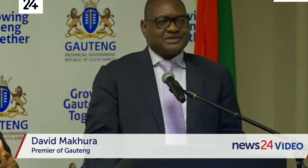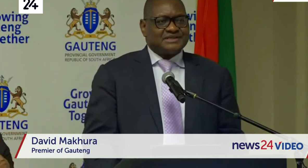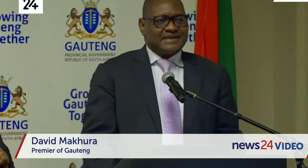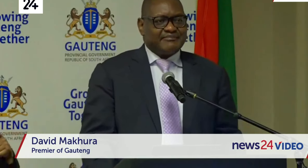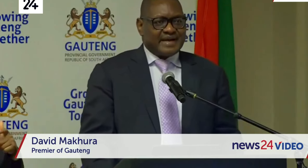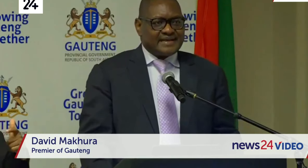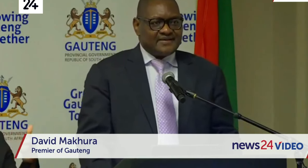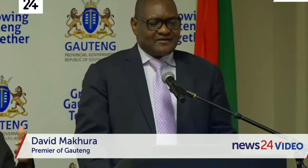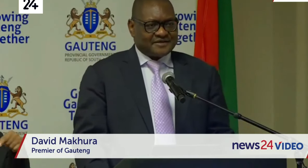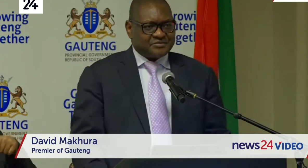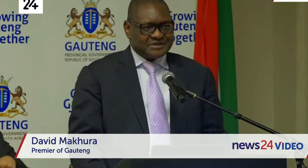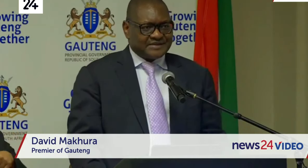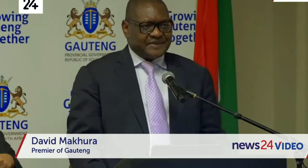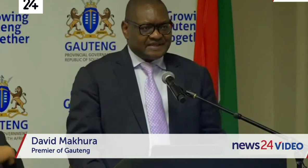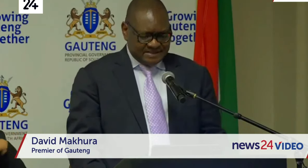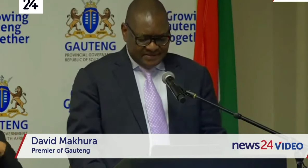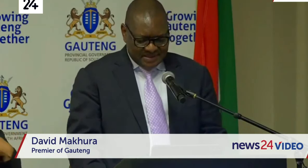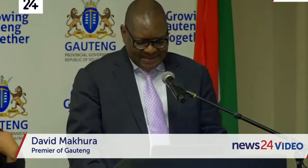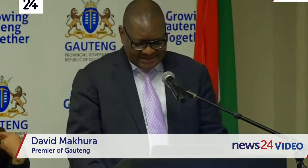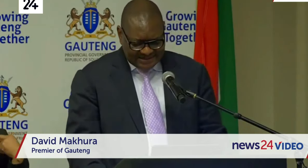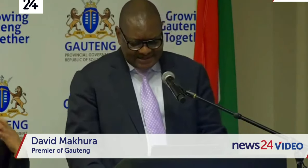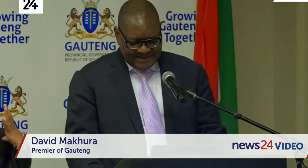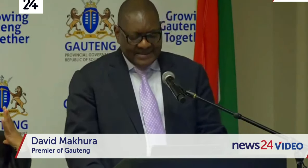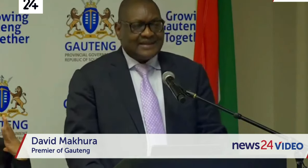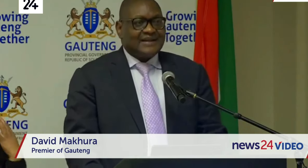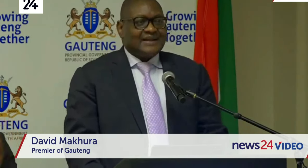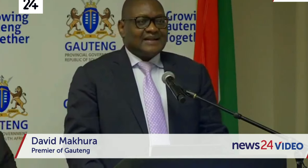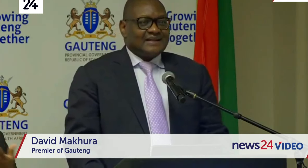imposes a burden of responsibility on us